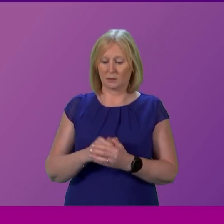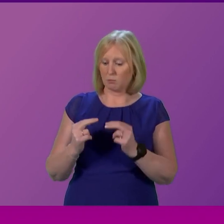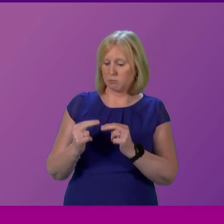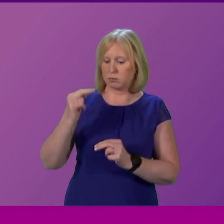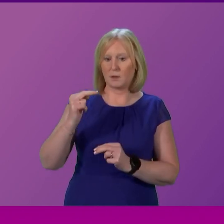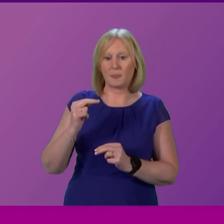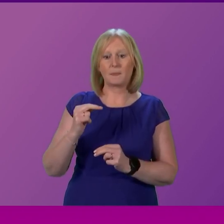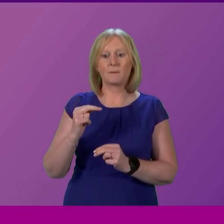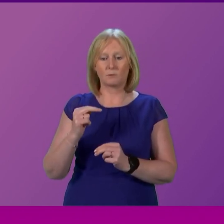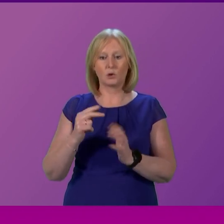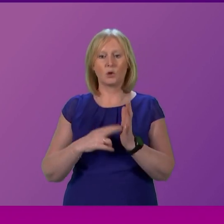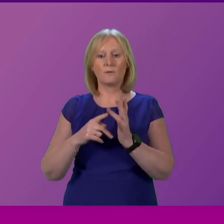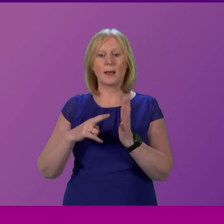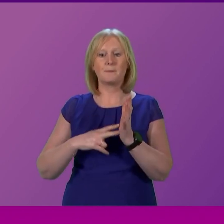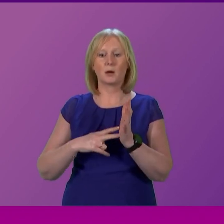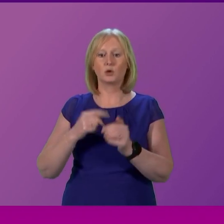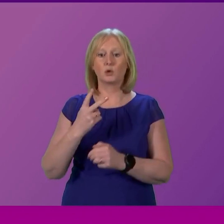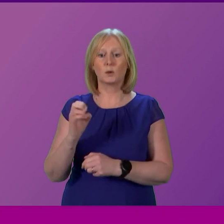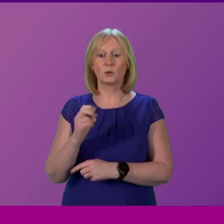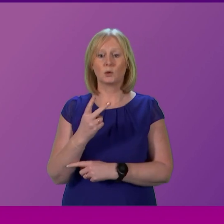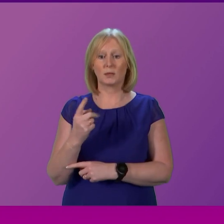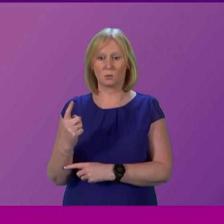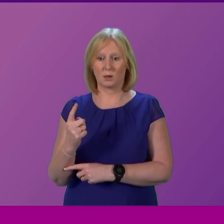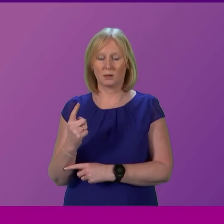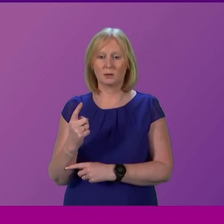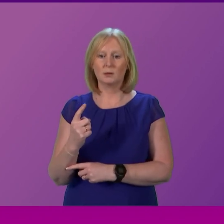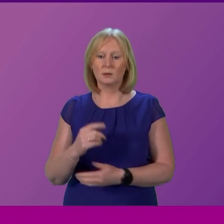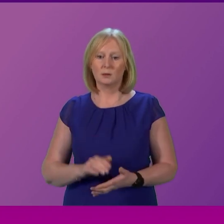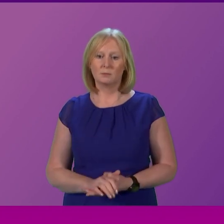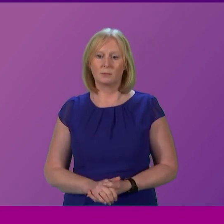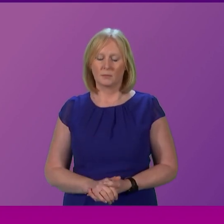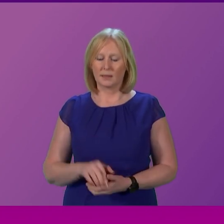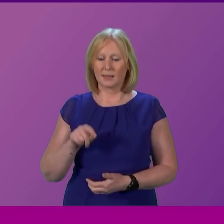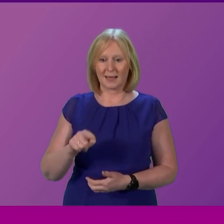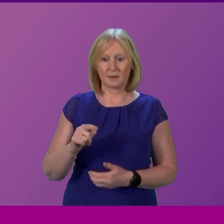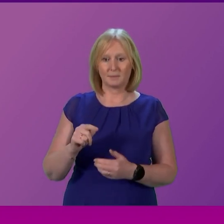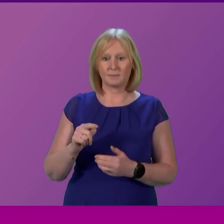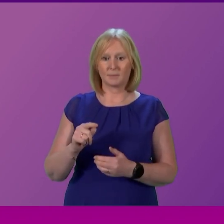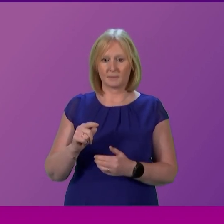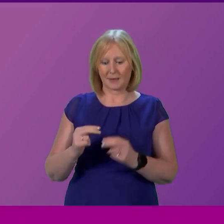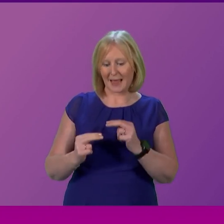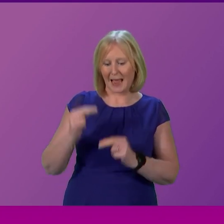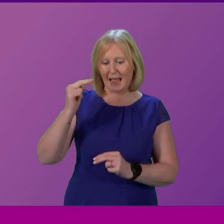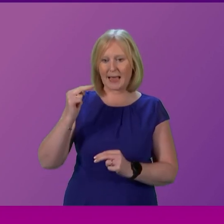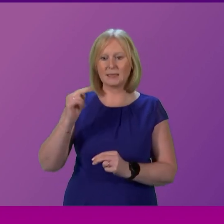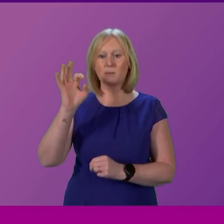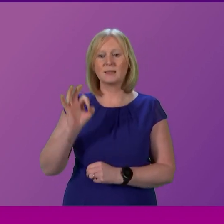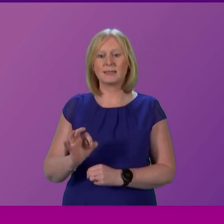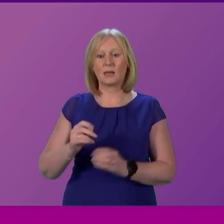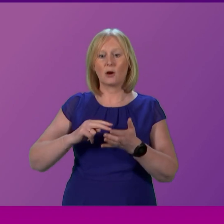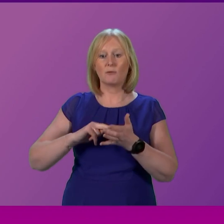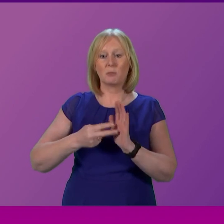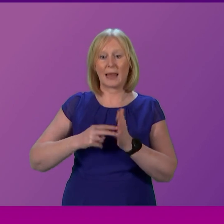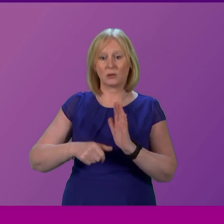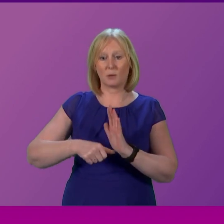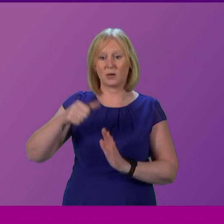when over 16,000 operations took place. This also marks the highest proportion of planned operations performed since